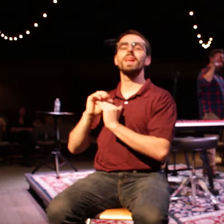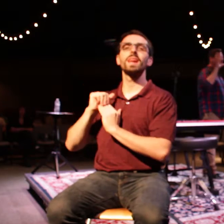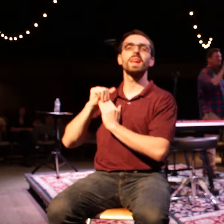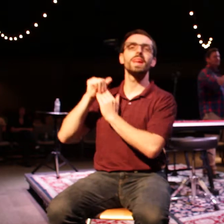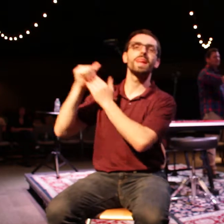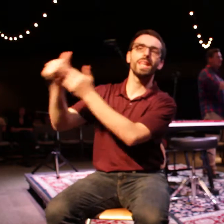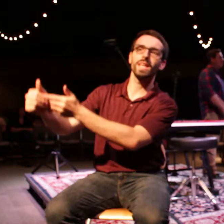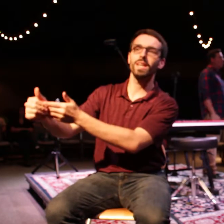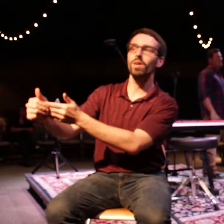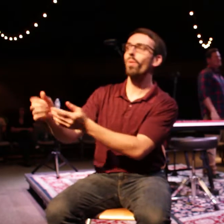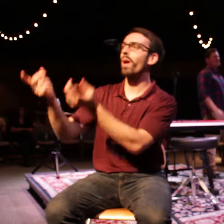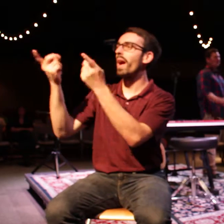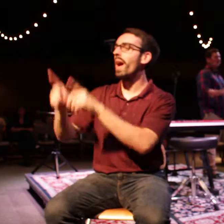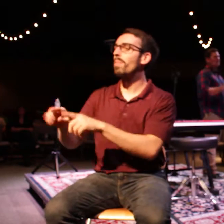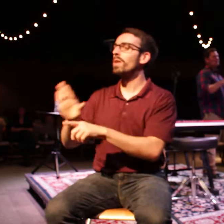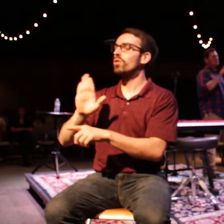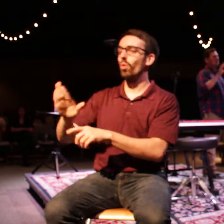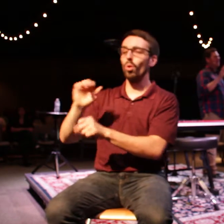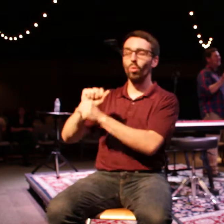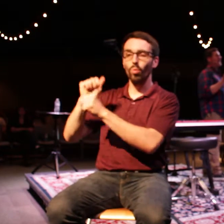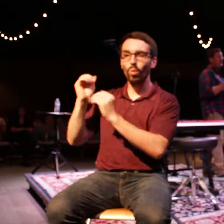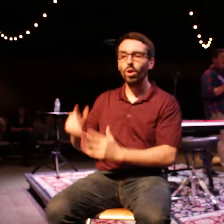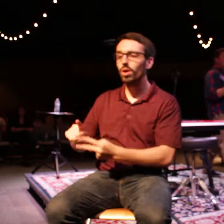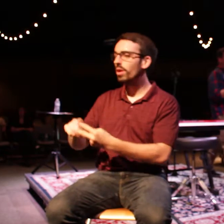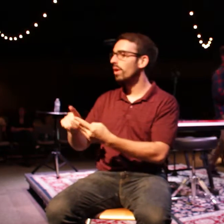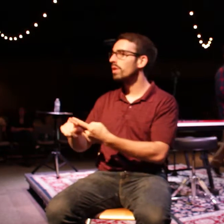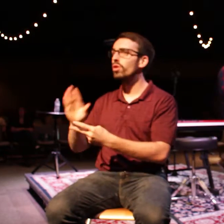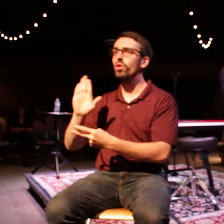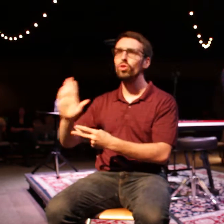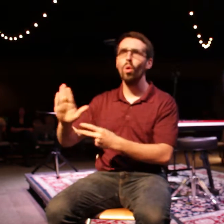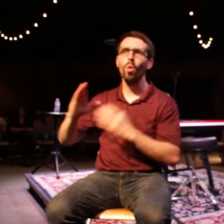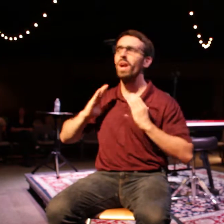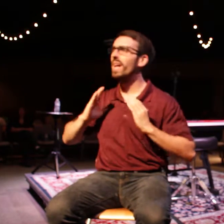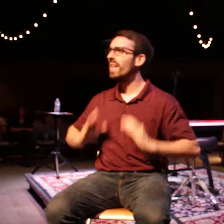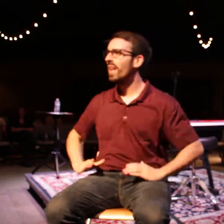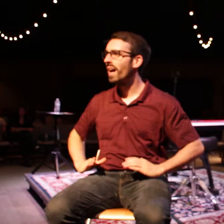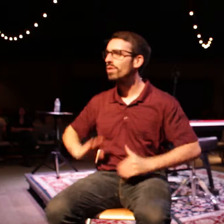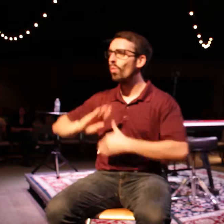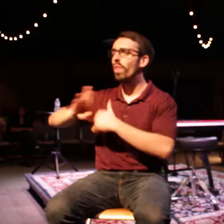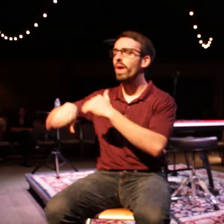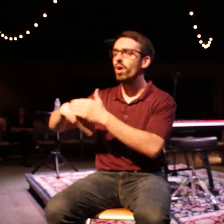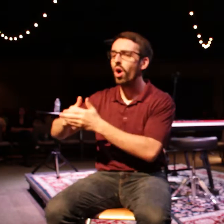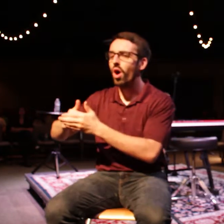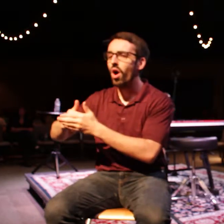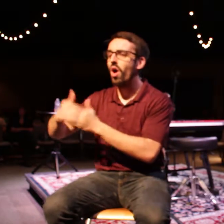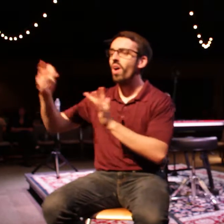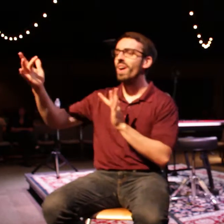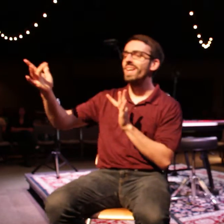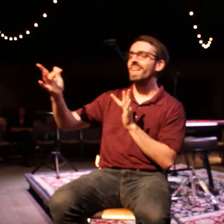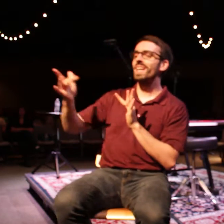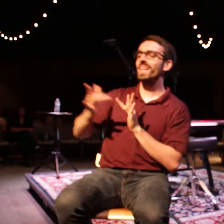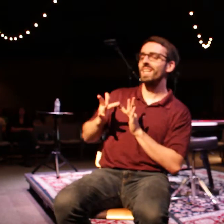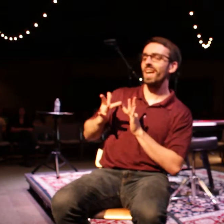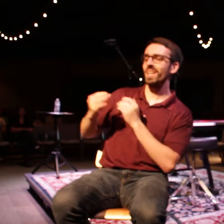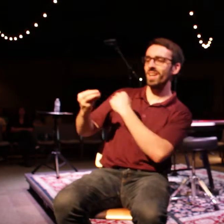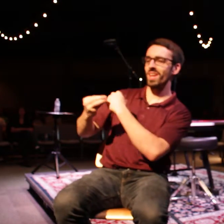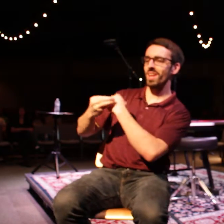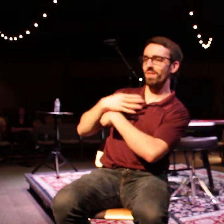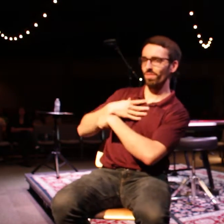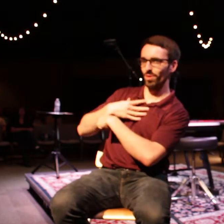employees, everybody that you interact actually gets a taste of the kingdom of God through how you lead your company. They actually can